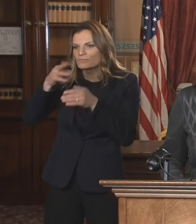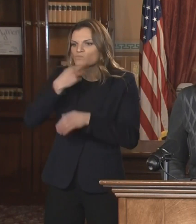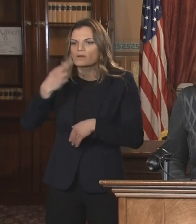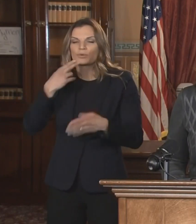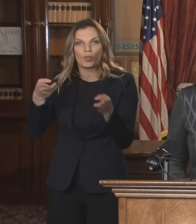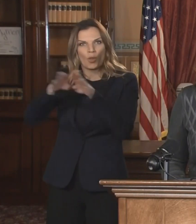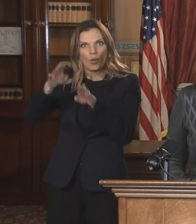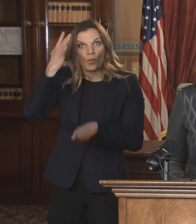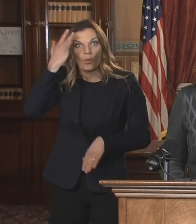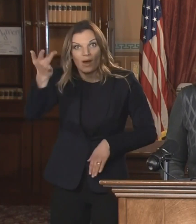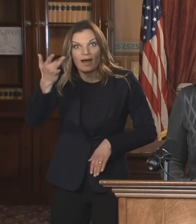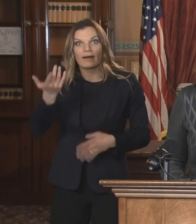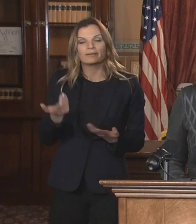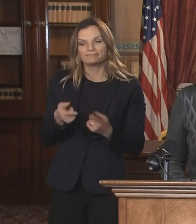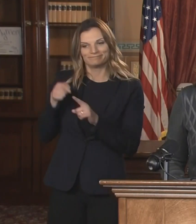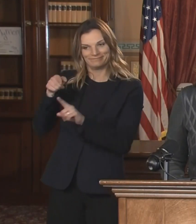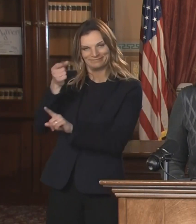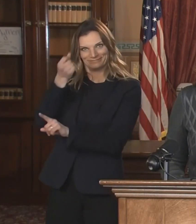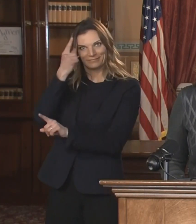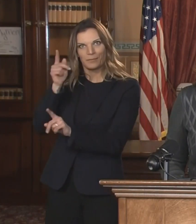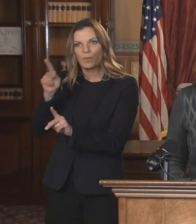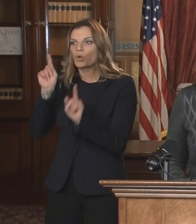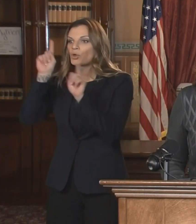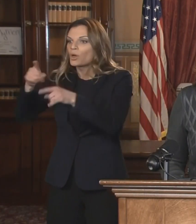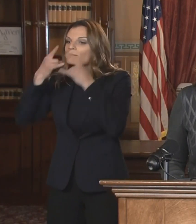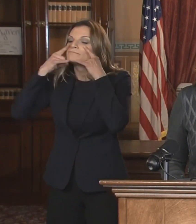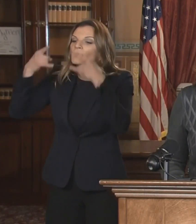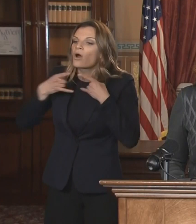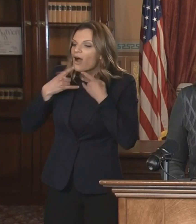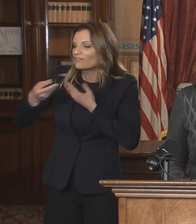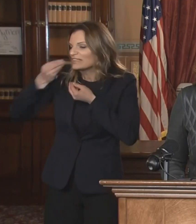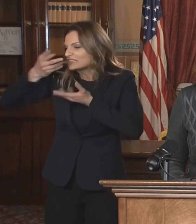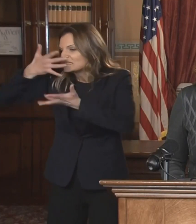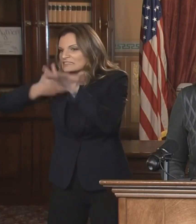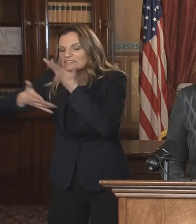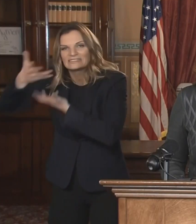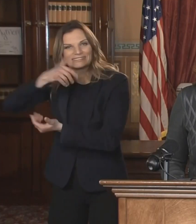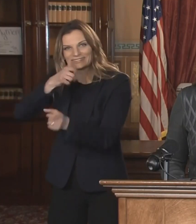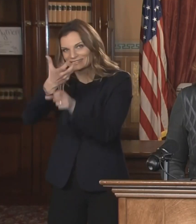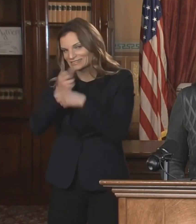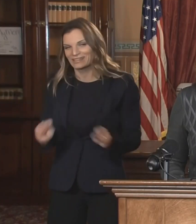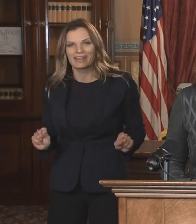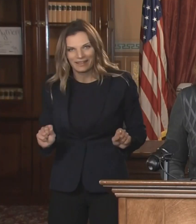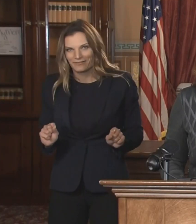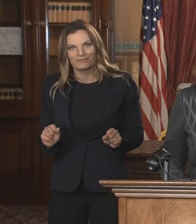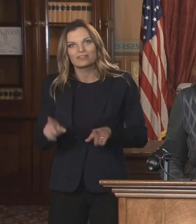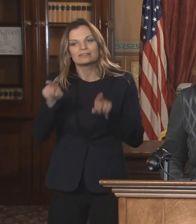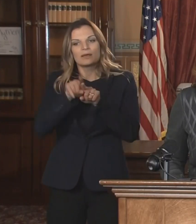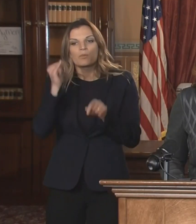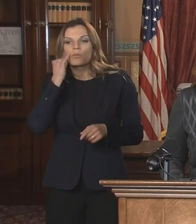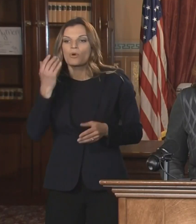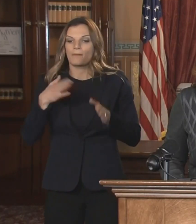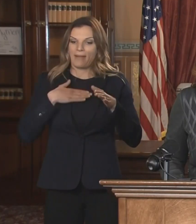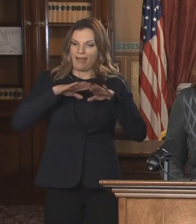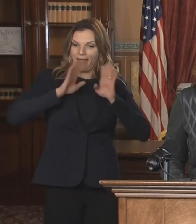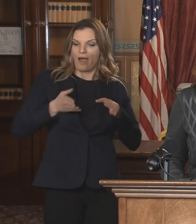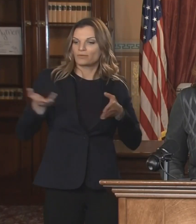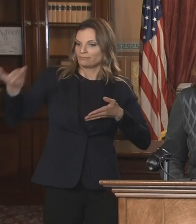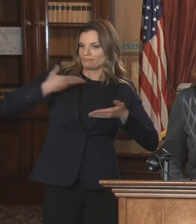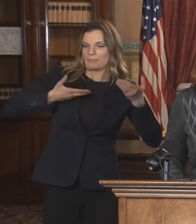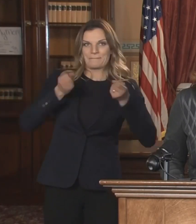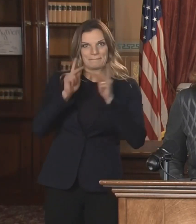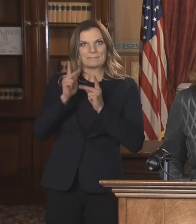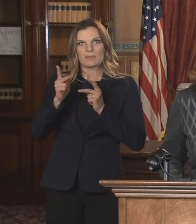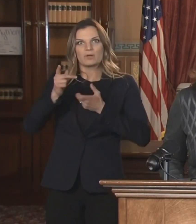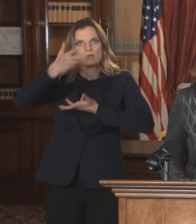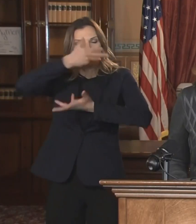households. I challenge you to think about, uh, even a, a 10% full restaurant and what that means